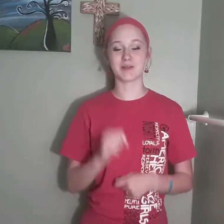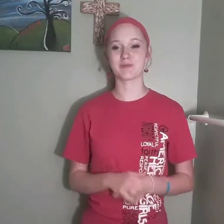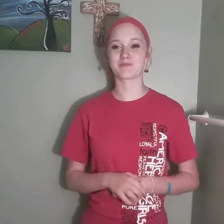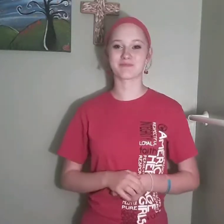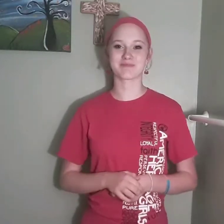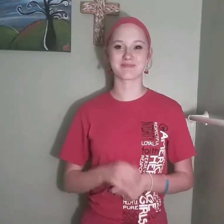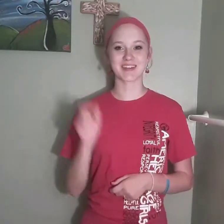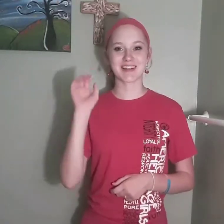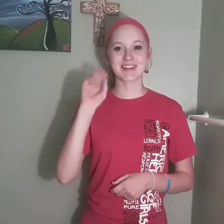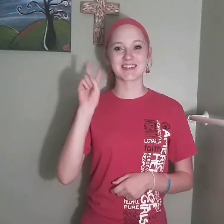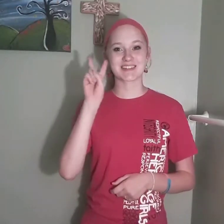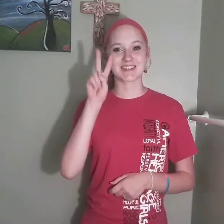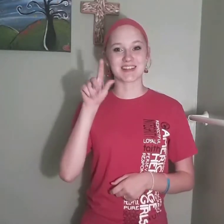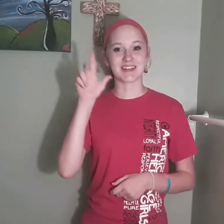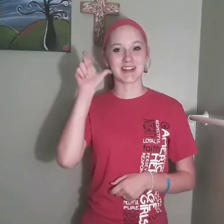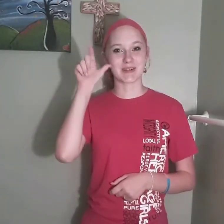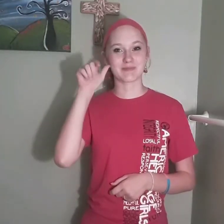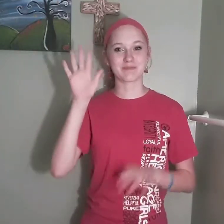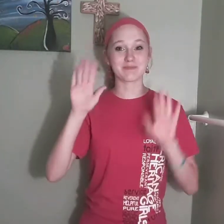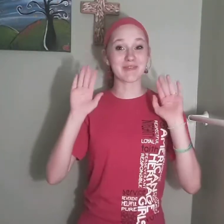see you later bye